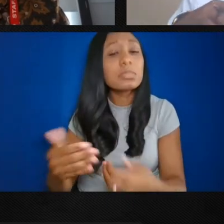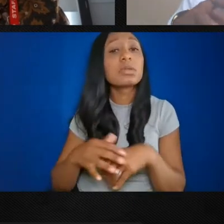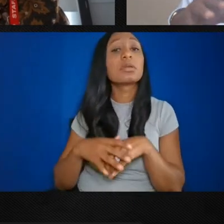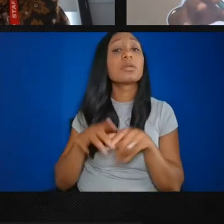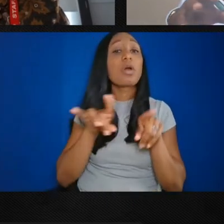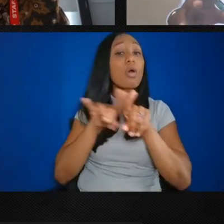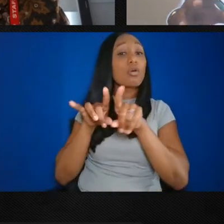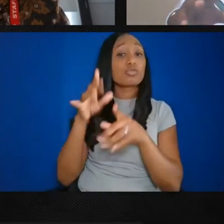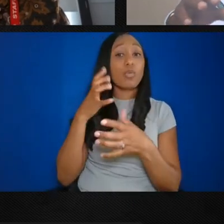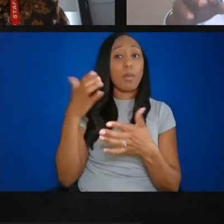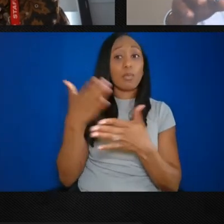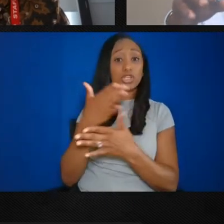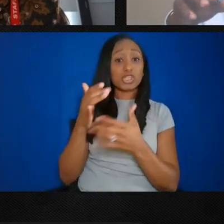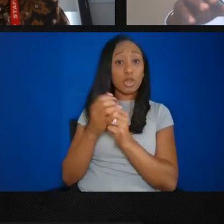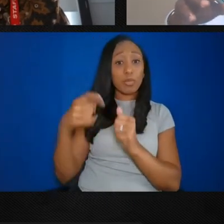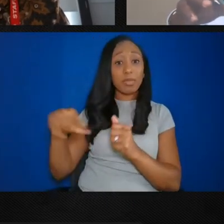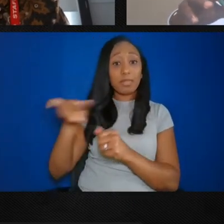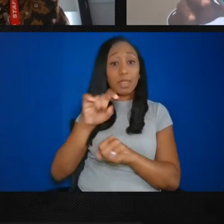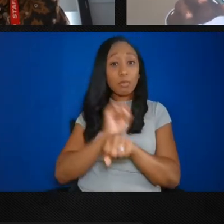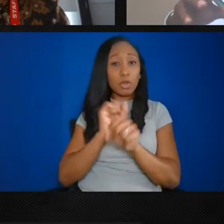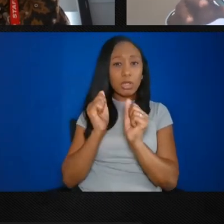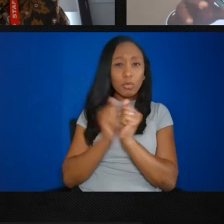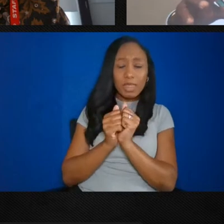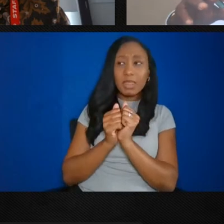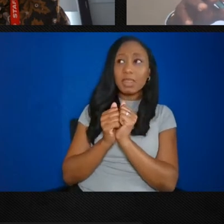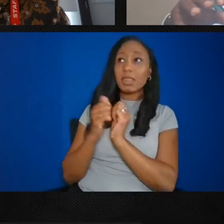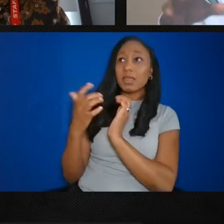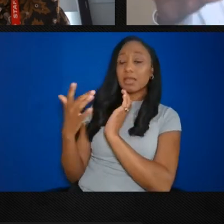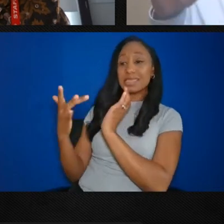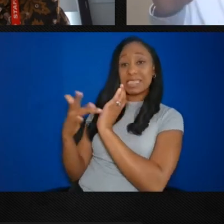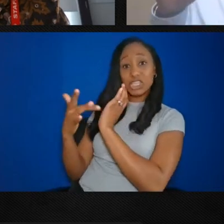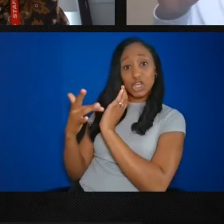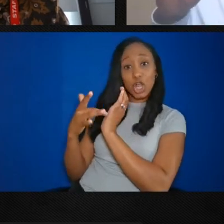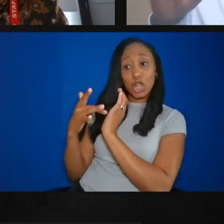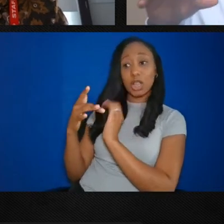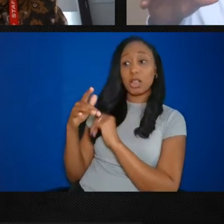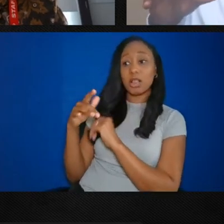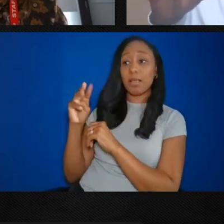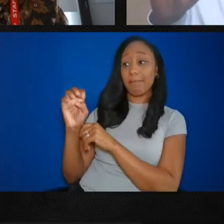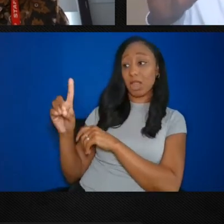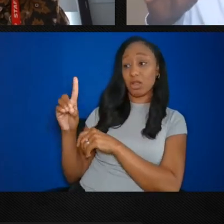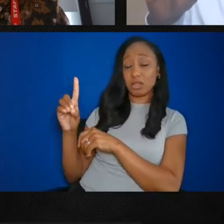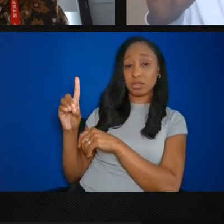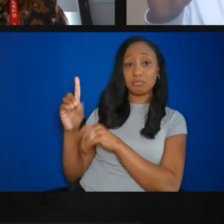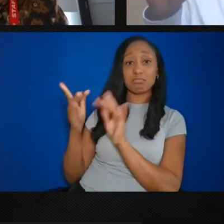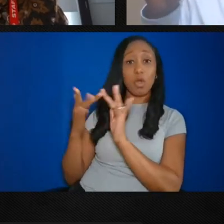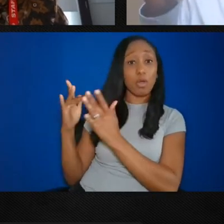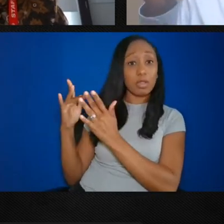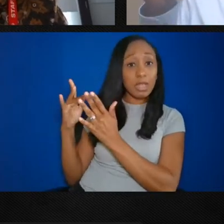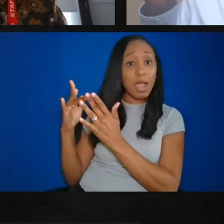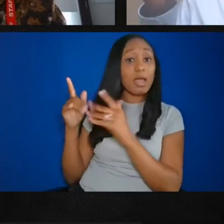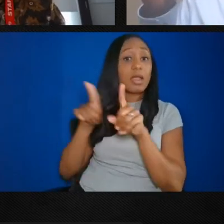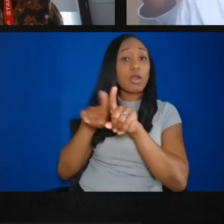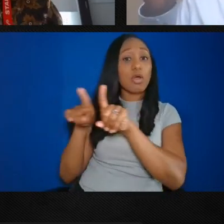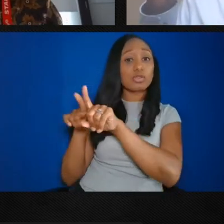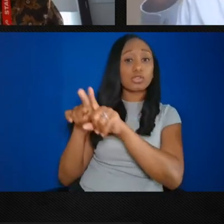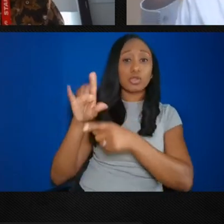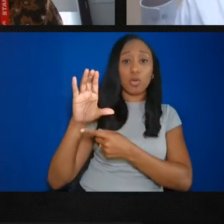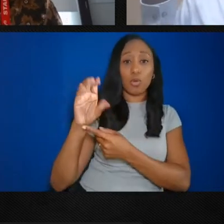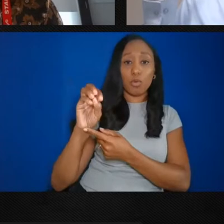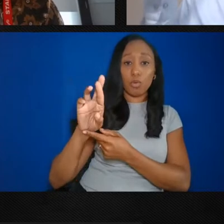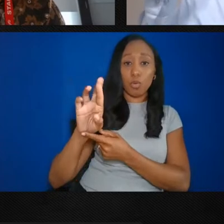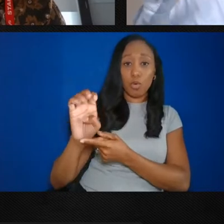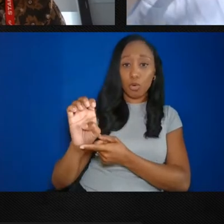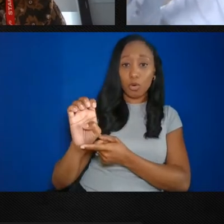is that through working with Digital Maryland Online and working with Corey Lewis and Megan